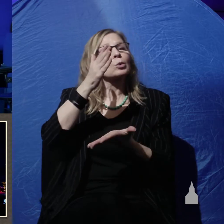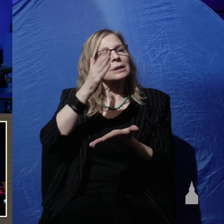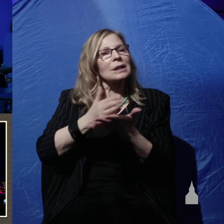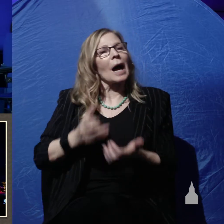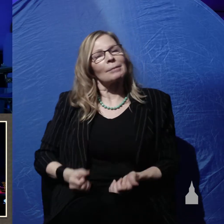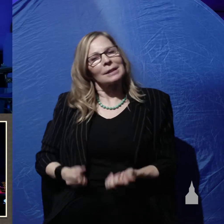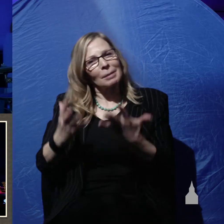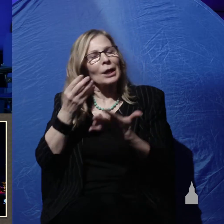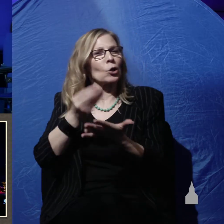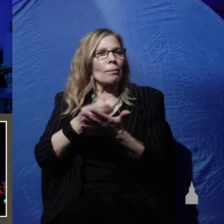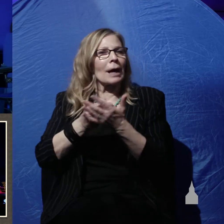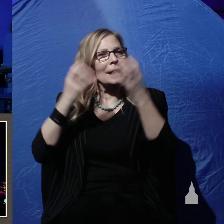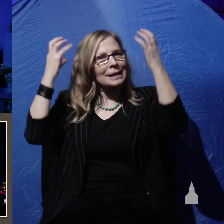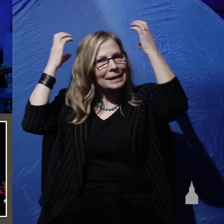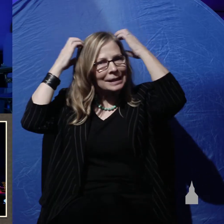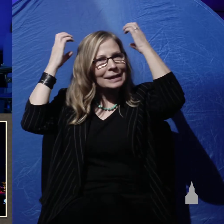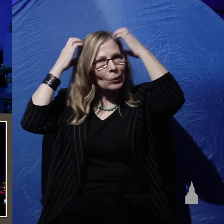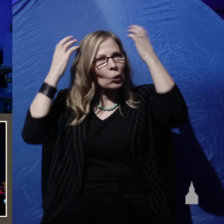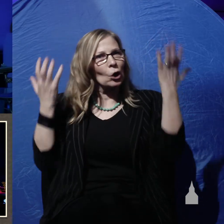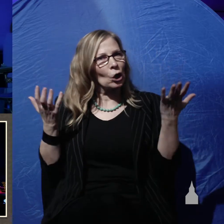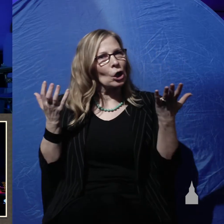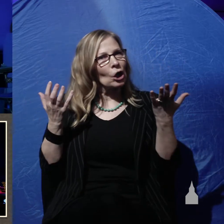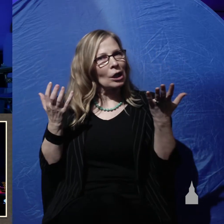at Disney World, who is polluting our culture.